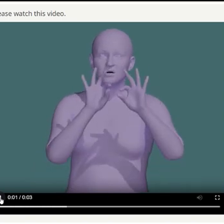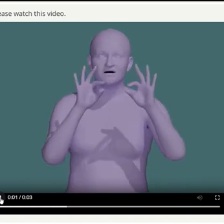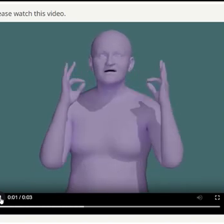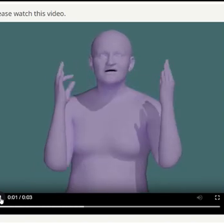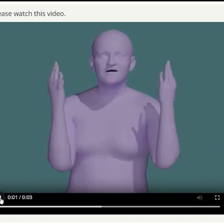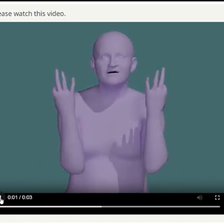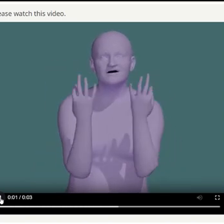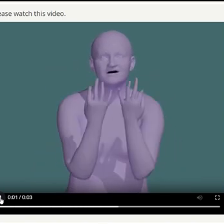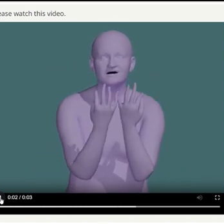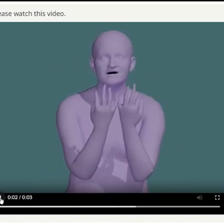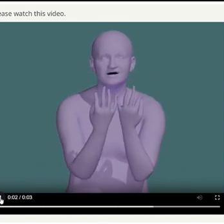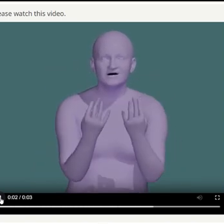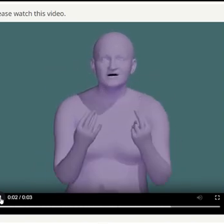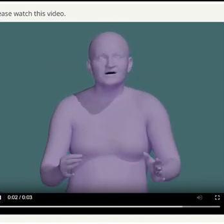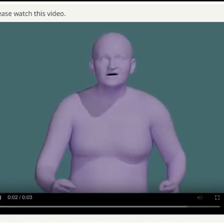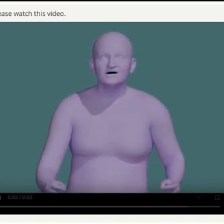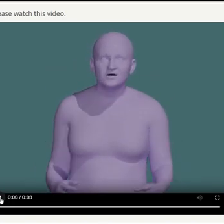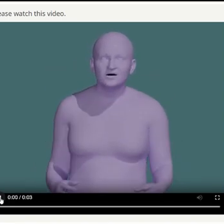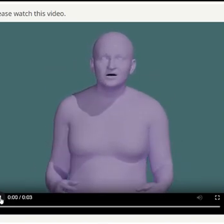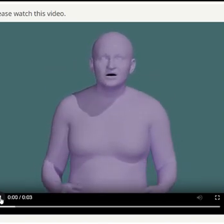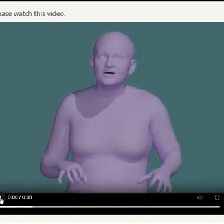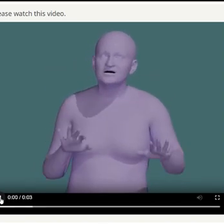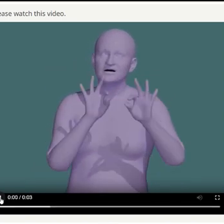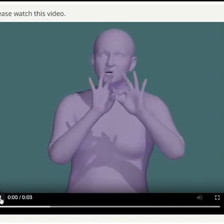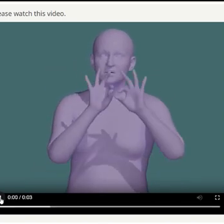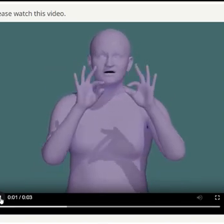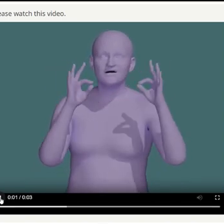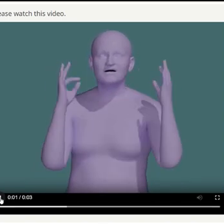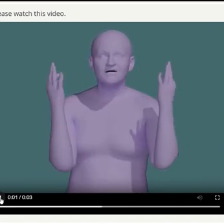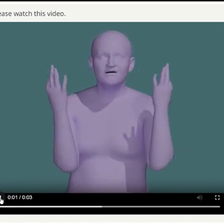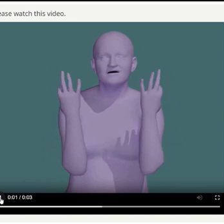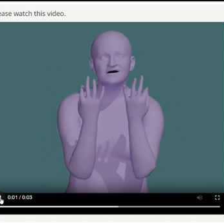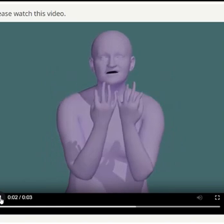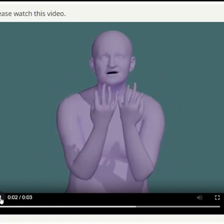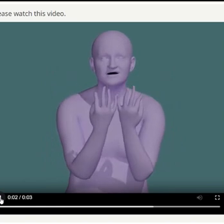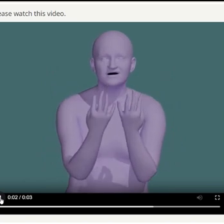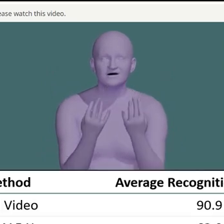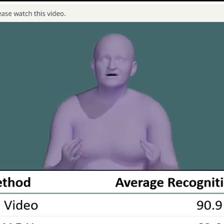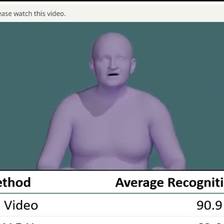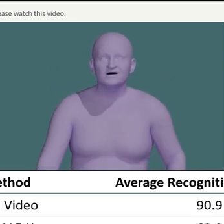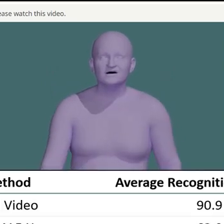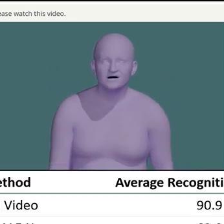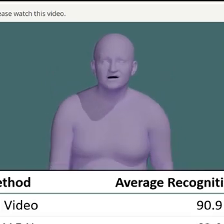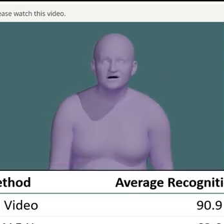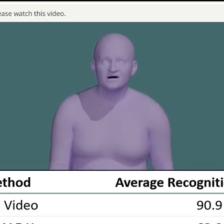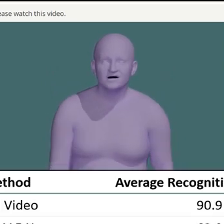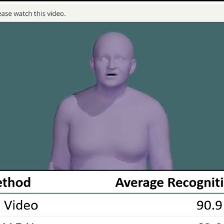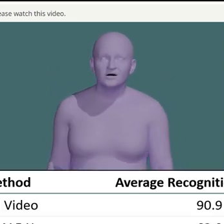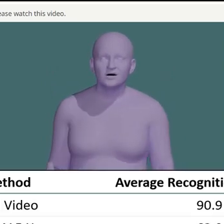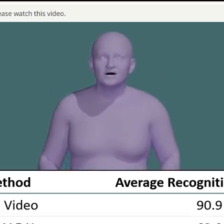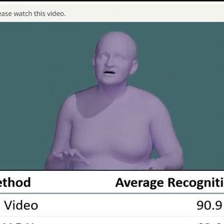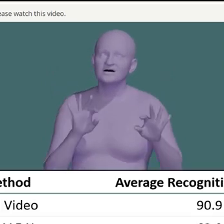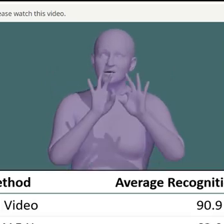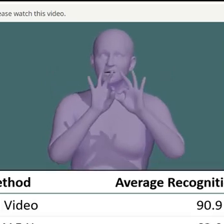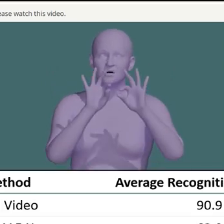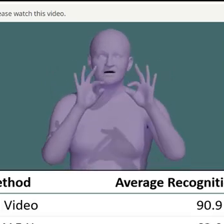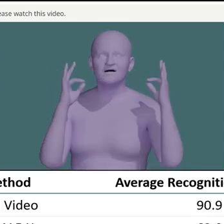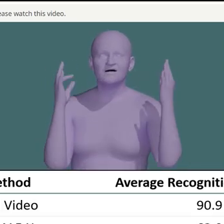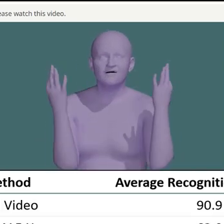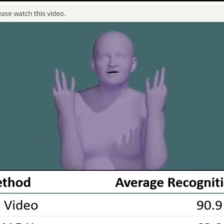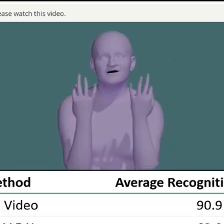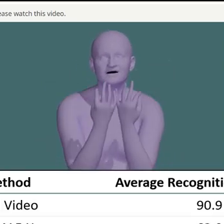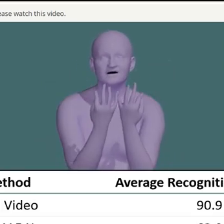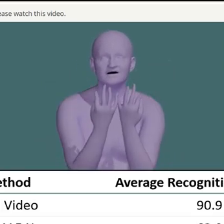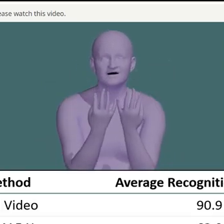how natural the articulation seems. Signify achieves a high user sign recognition rate of 86